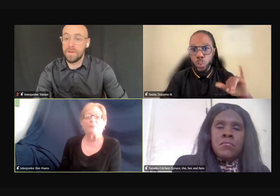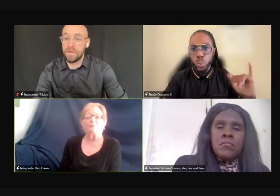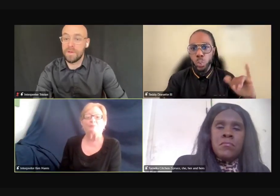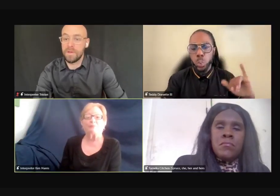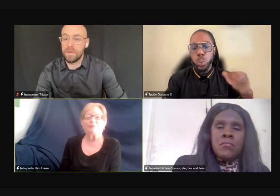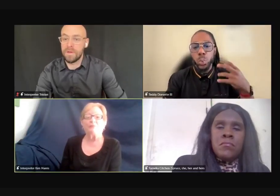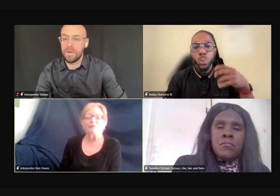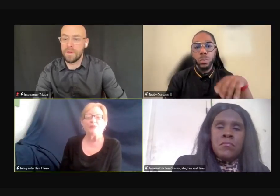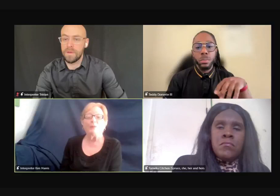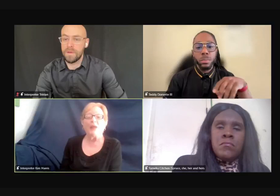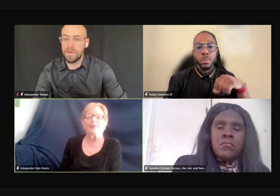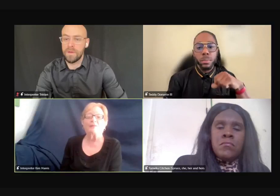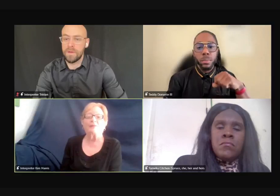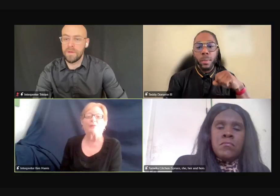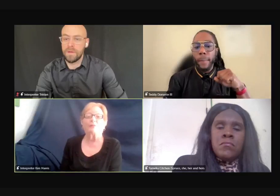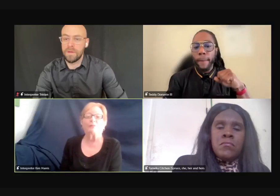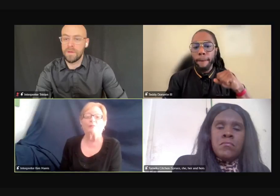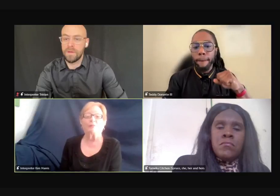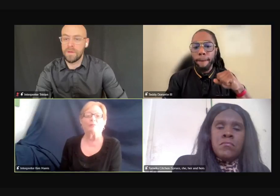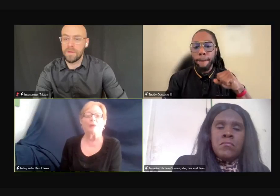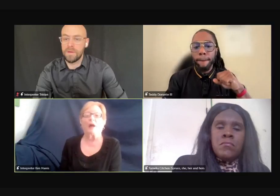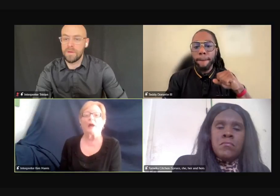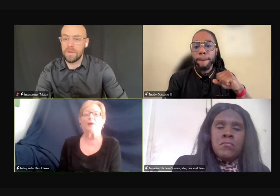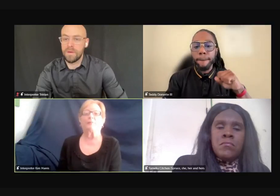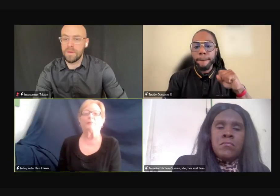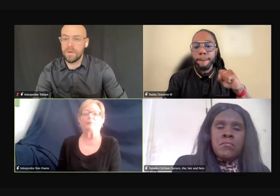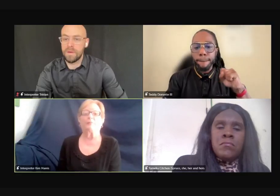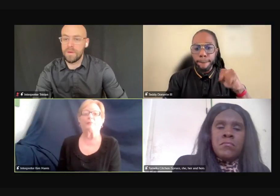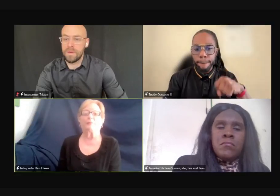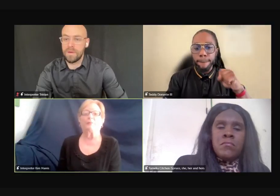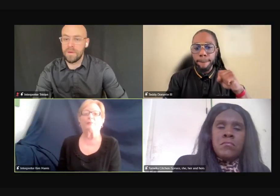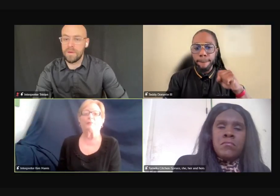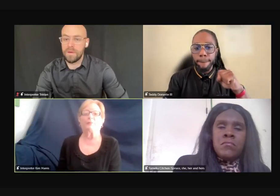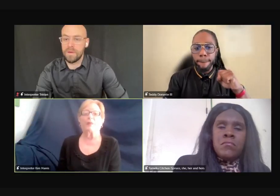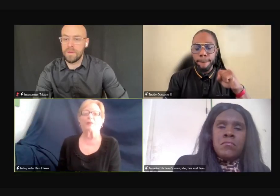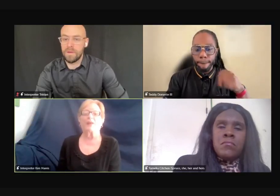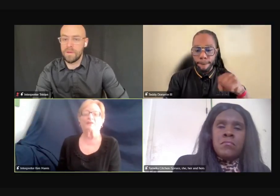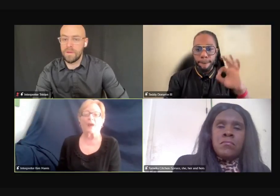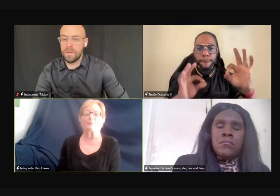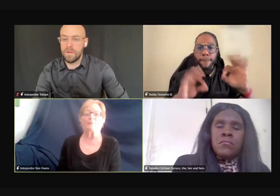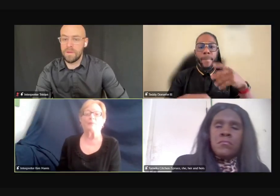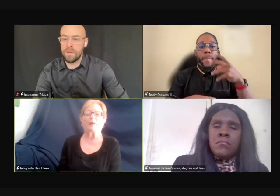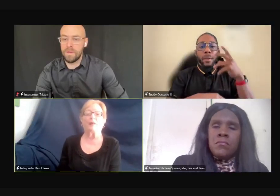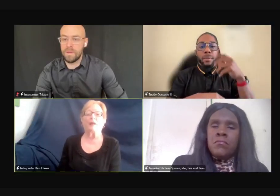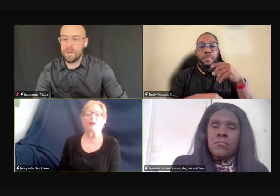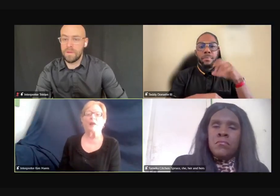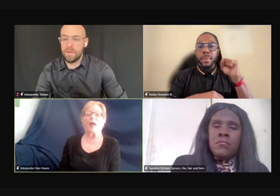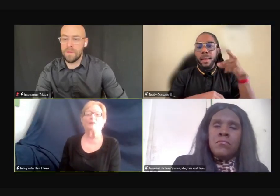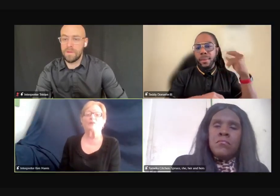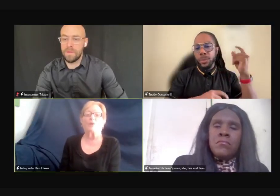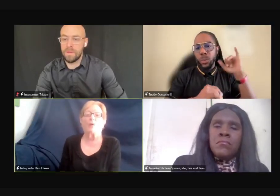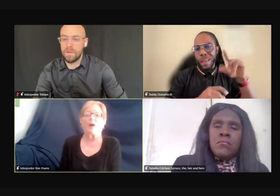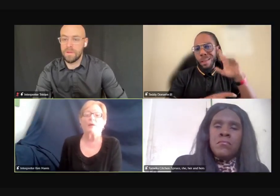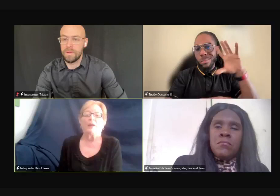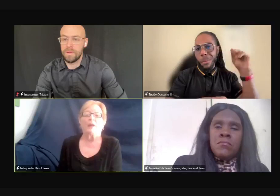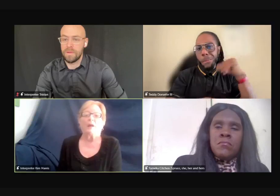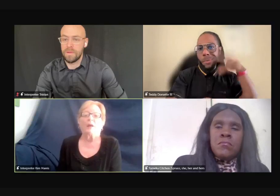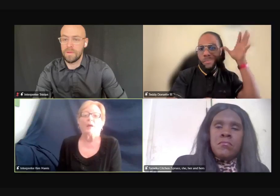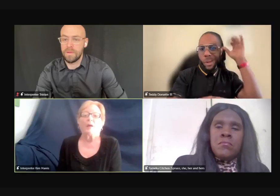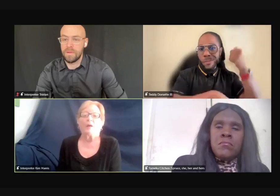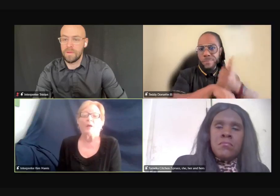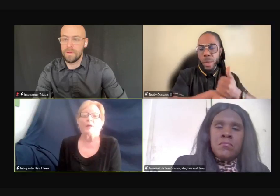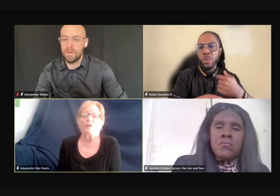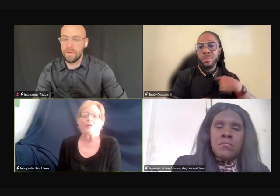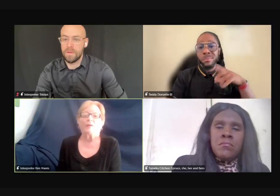Then we, um, we had the film, um, at that time. And so, uh,